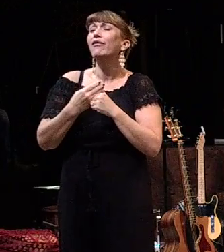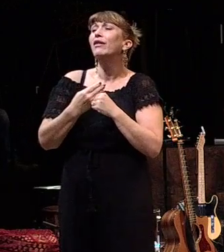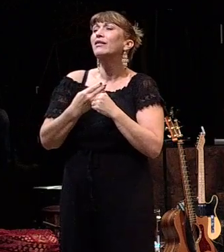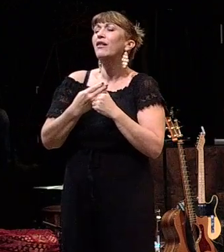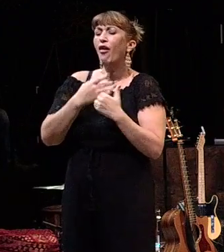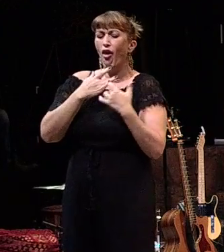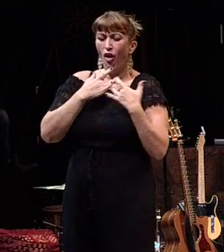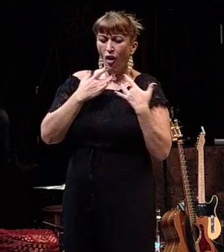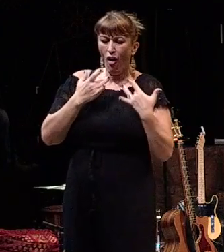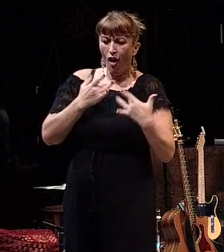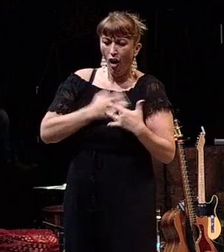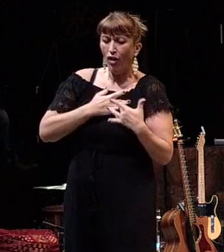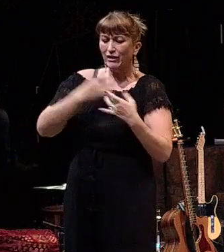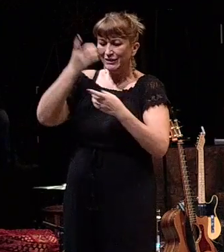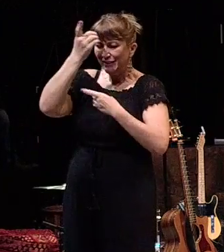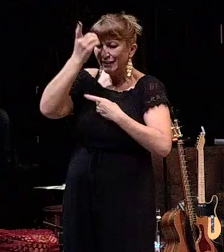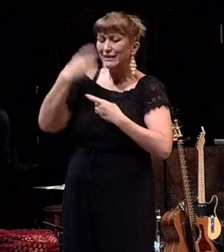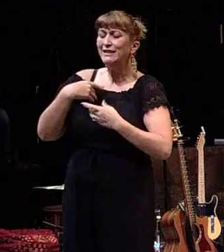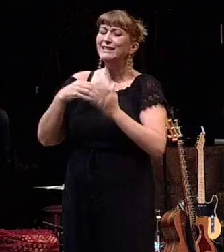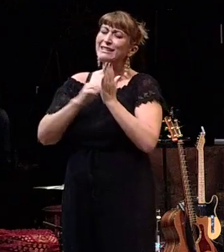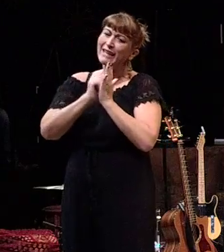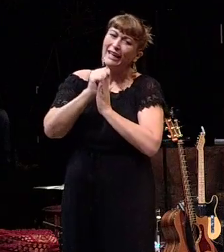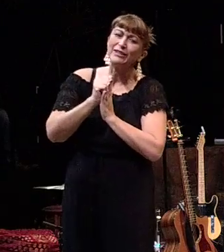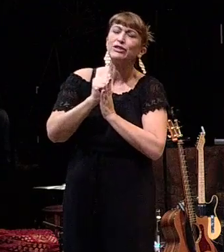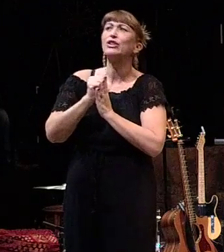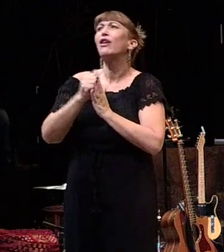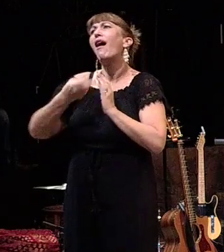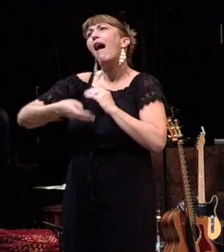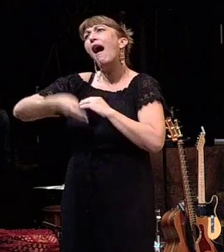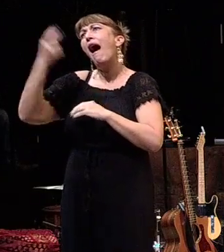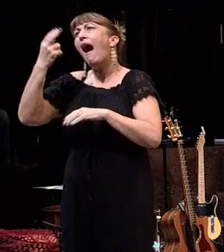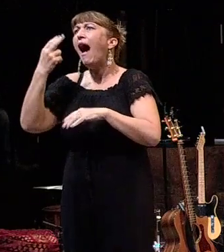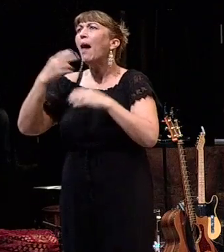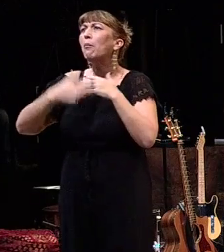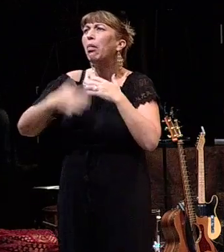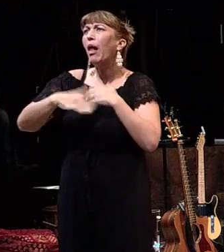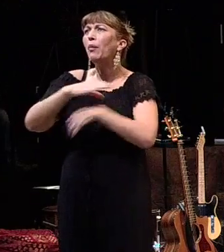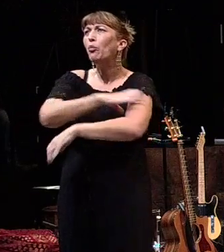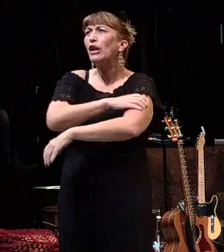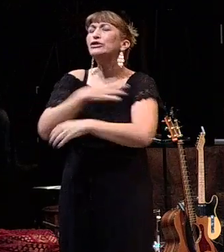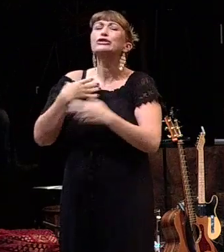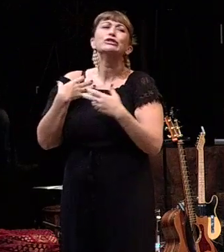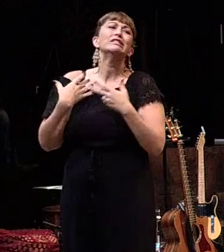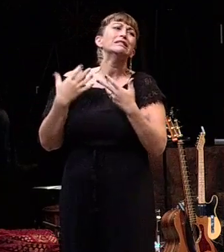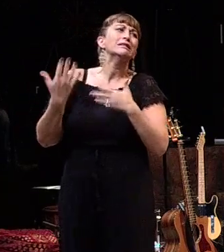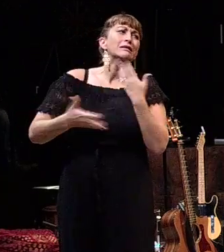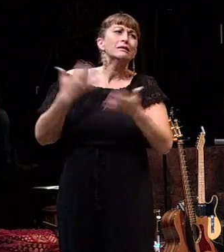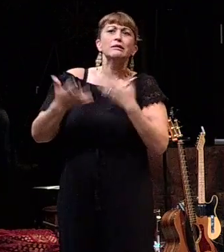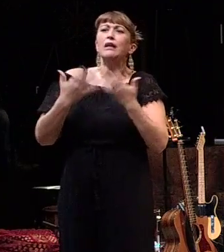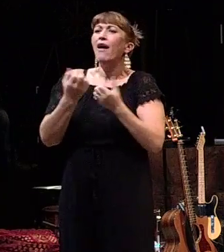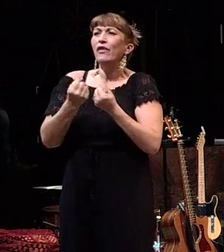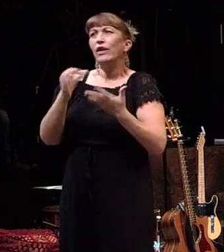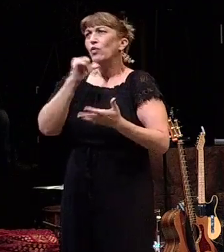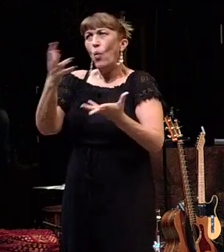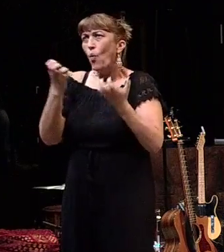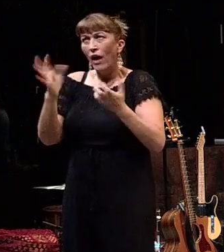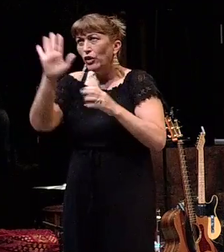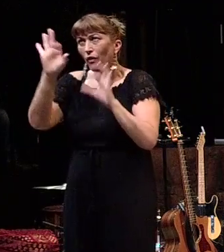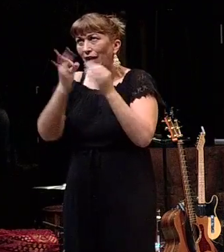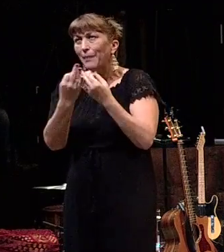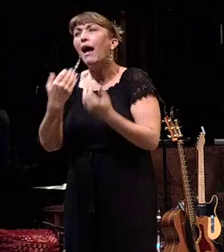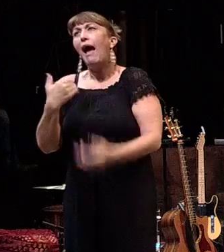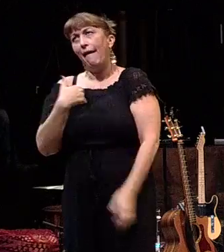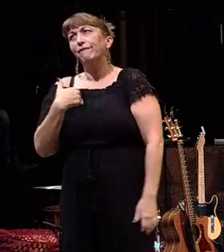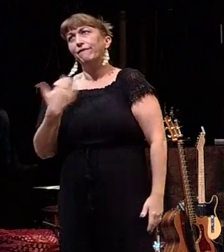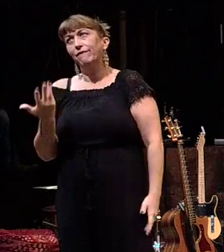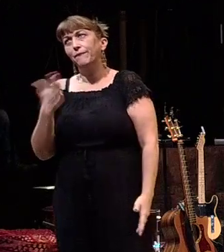heart disease, cancer, high blood pressure, all the fun things that you don't really want to have in your family, I have. And